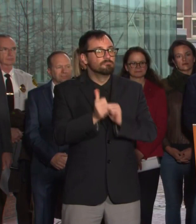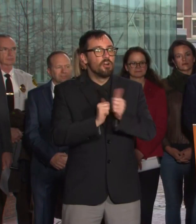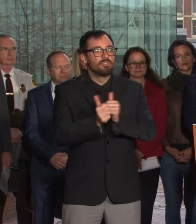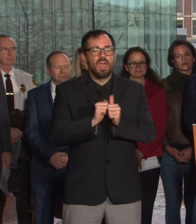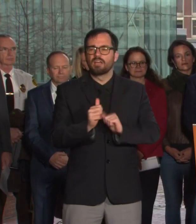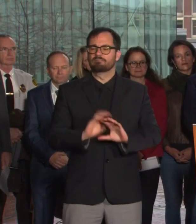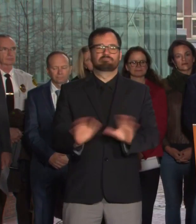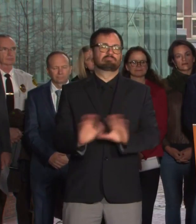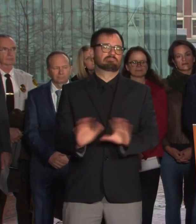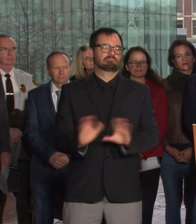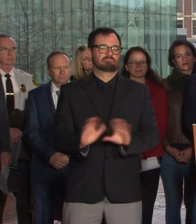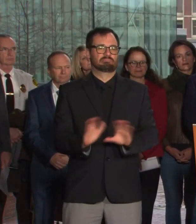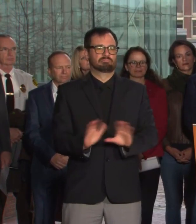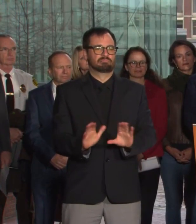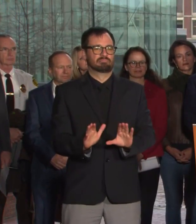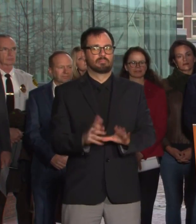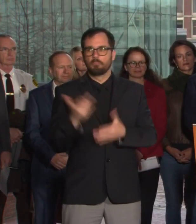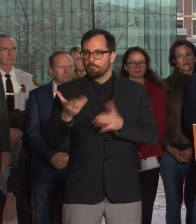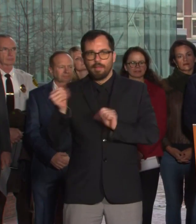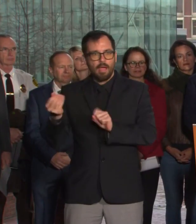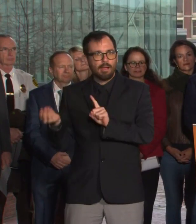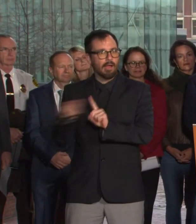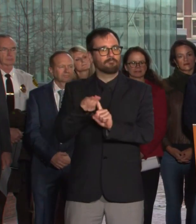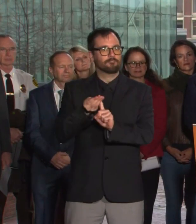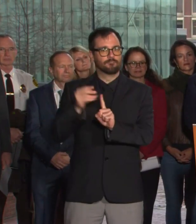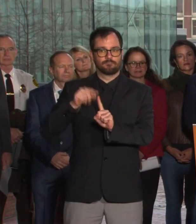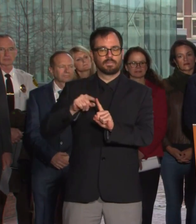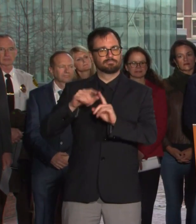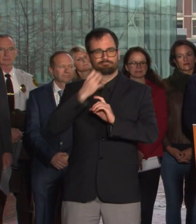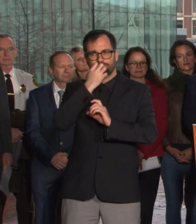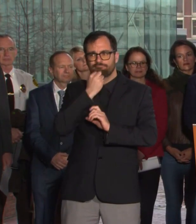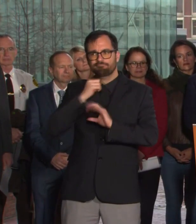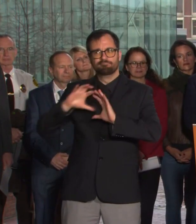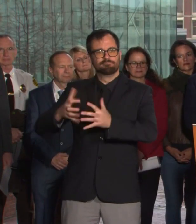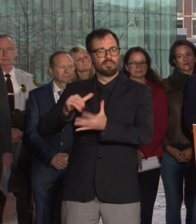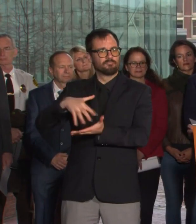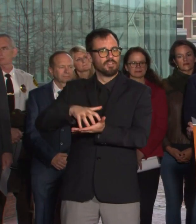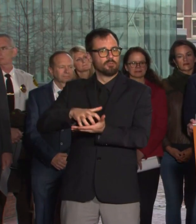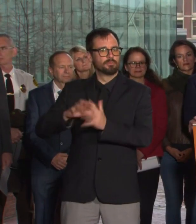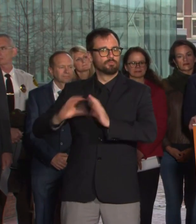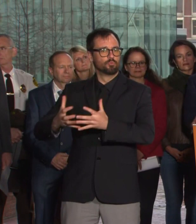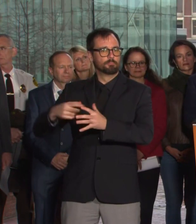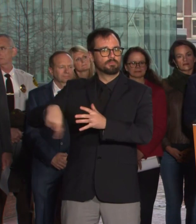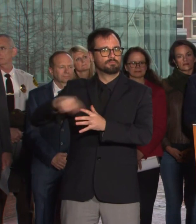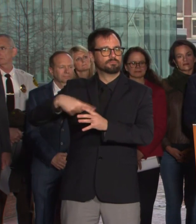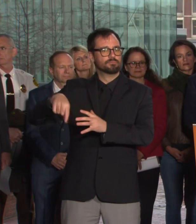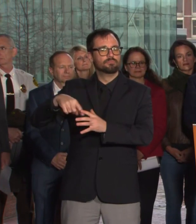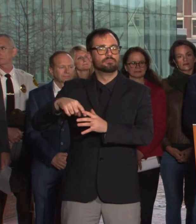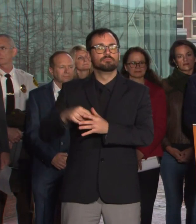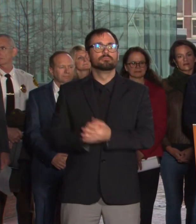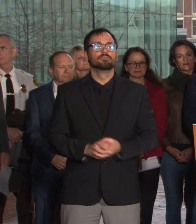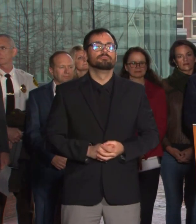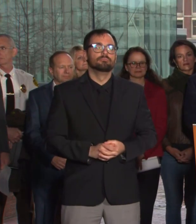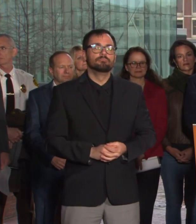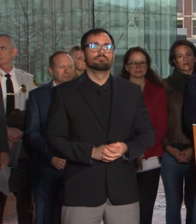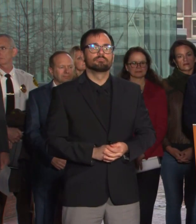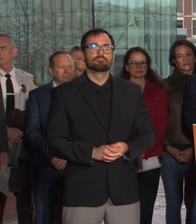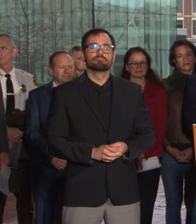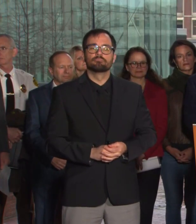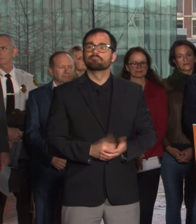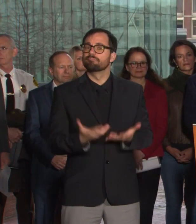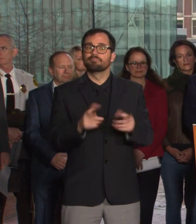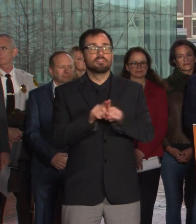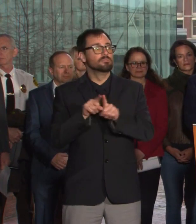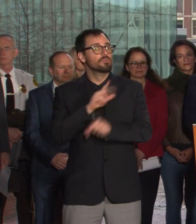about, protecting vulnerable neighbors and population and preserving the capacity of our health care system in the Commonwealth of Massachusetts.